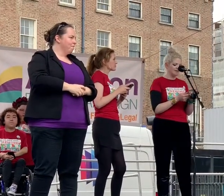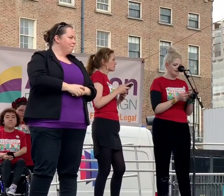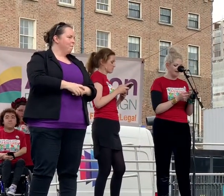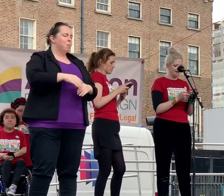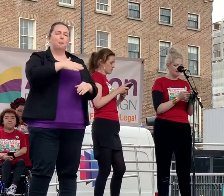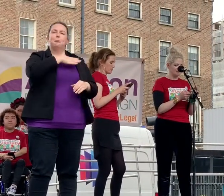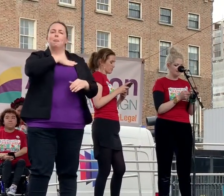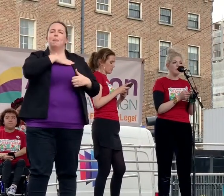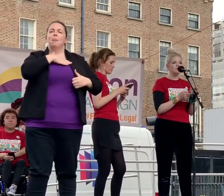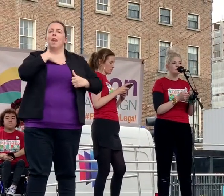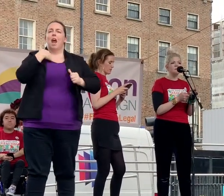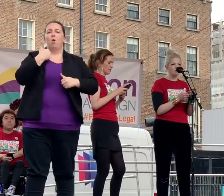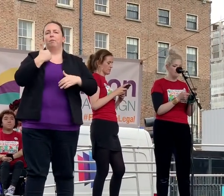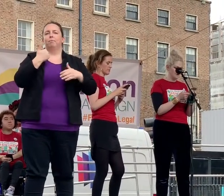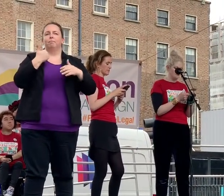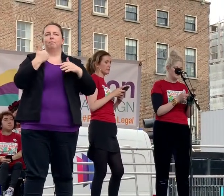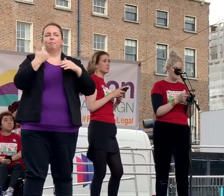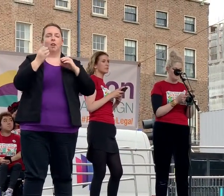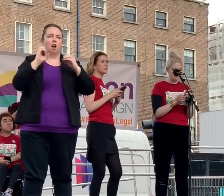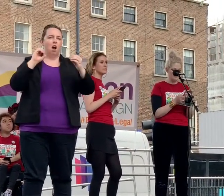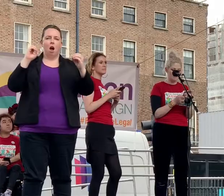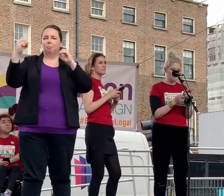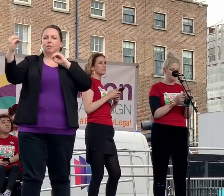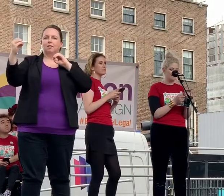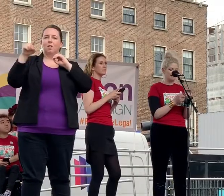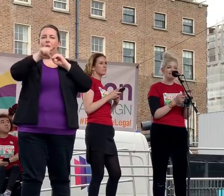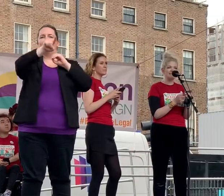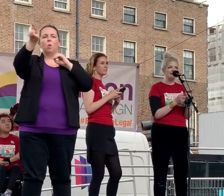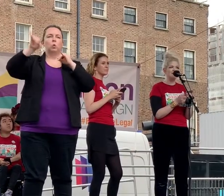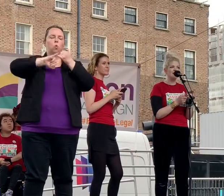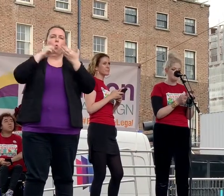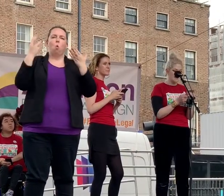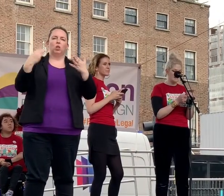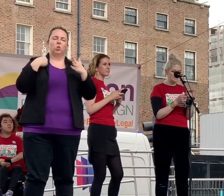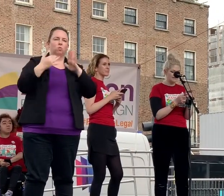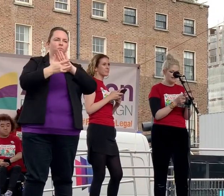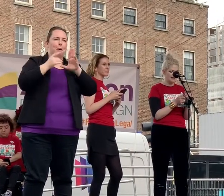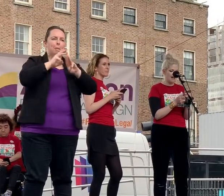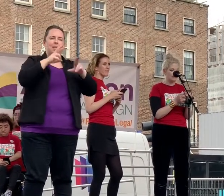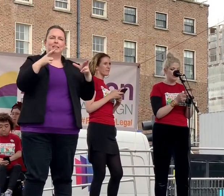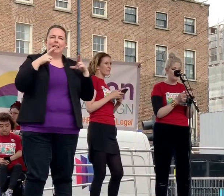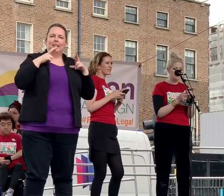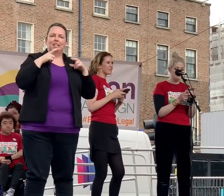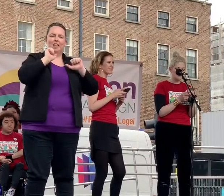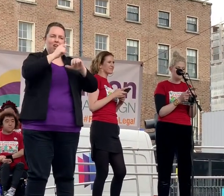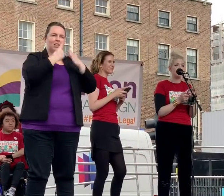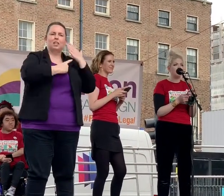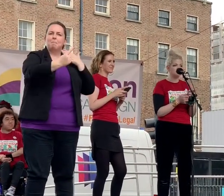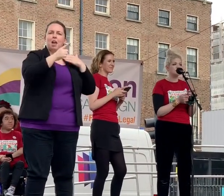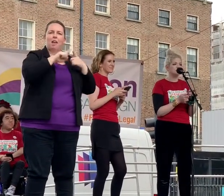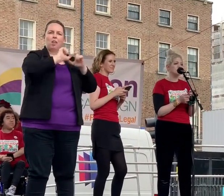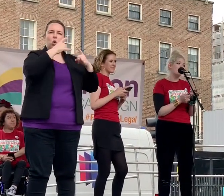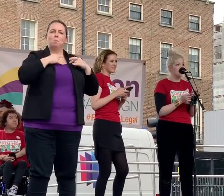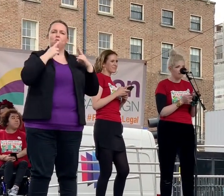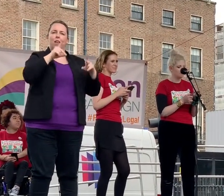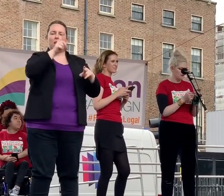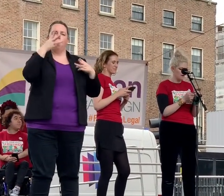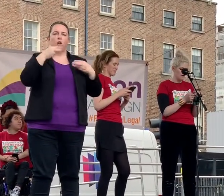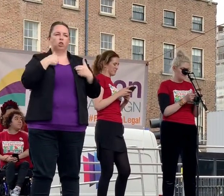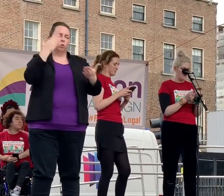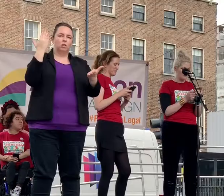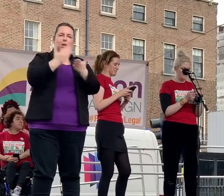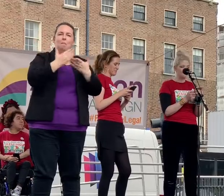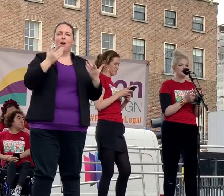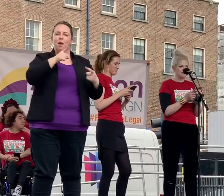Our adversaries, those people who want to strip people of their dignity, their agency and their human rights want us to stop now.